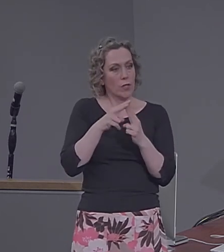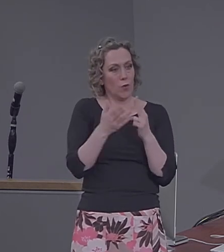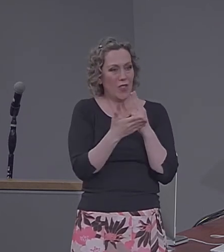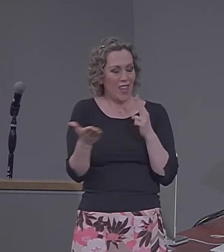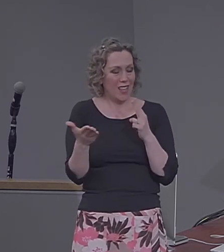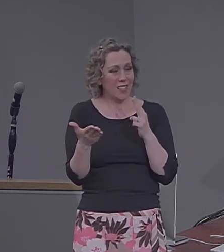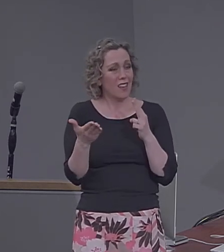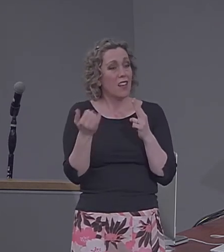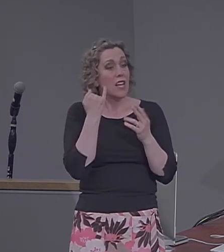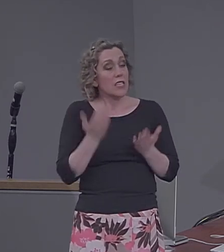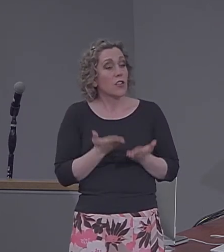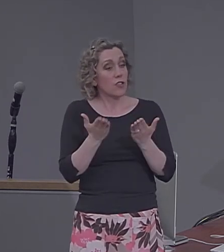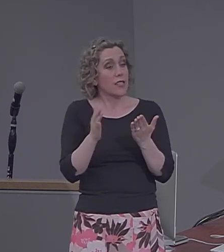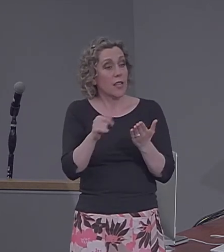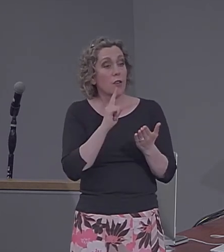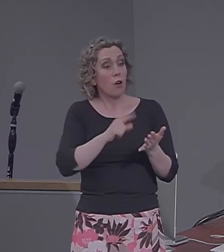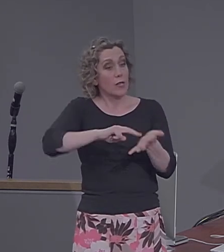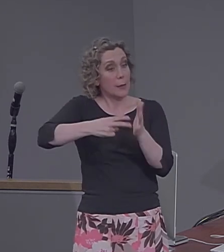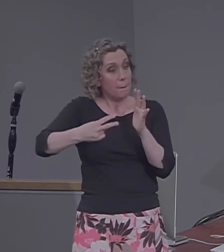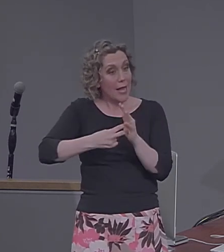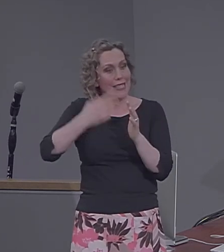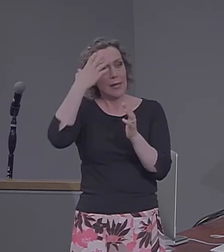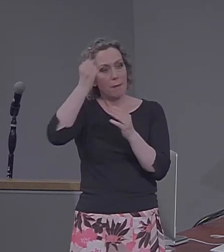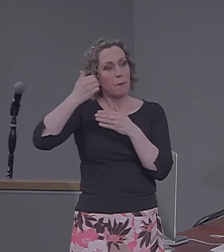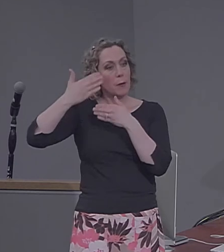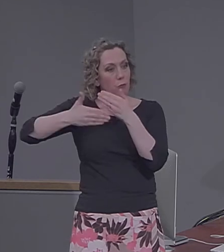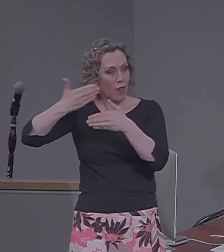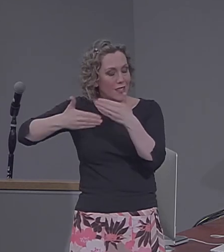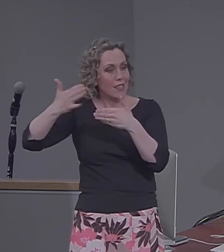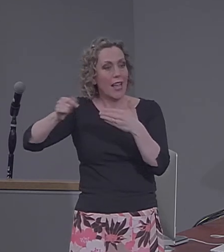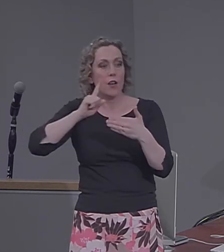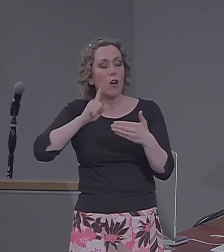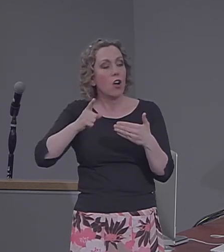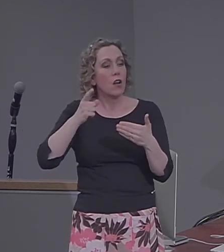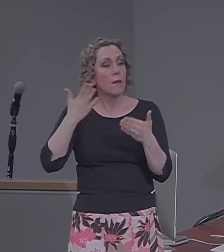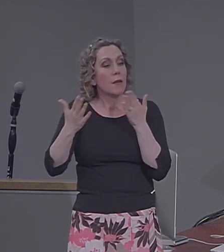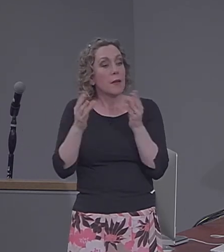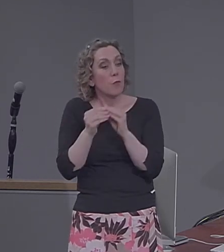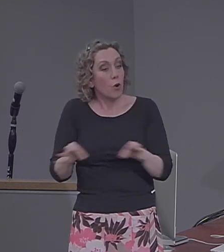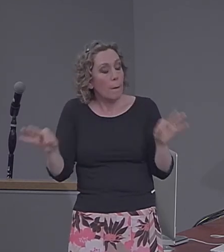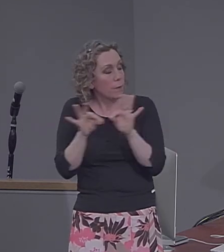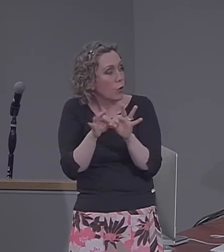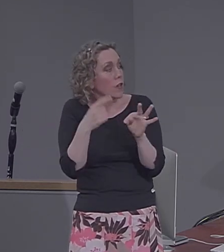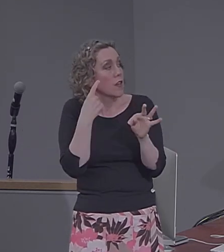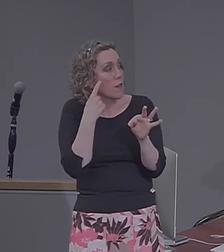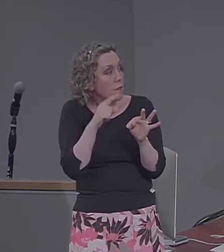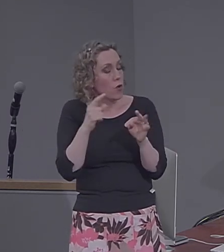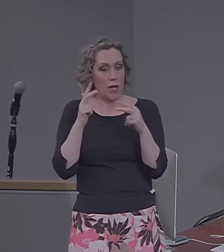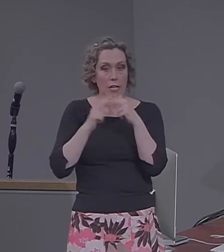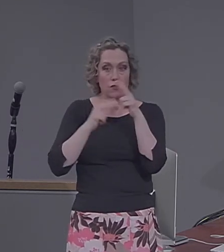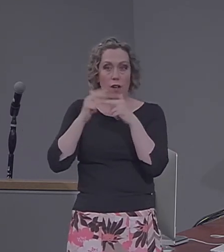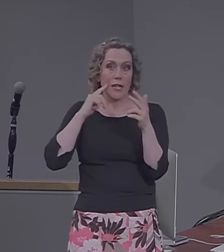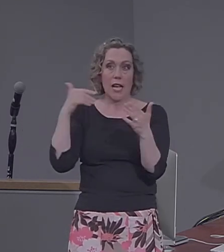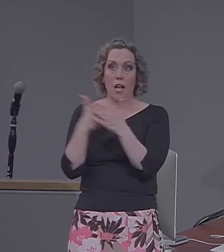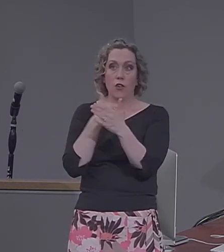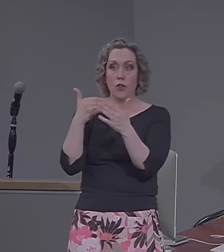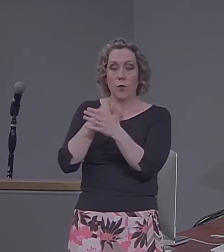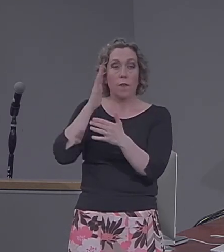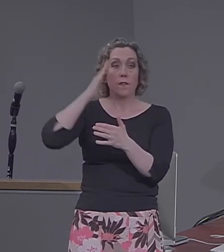suggests that there are semantic memory processes that are perhaps more important for constructing a novel future event than